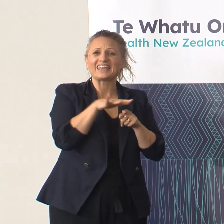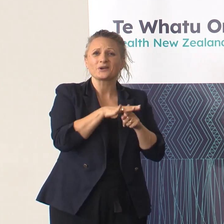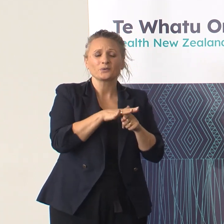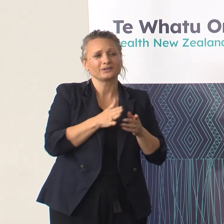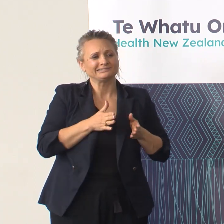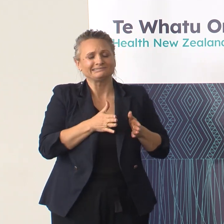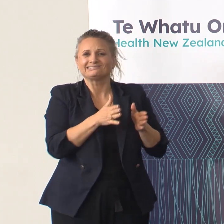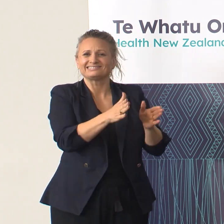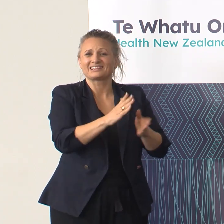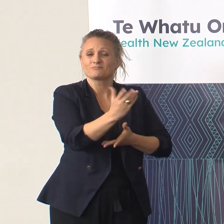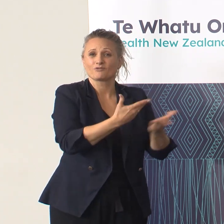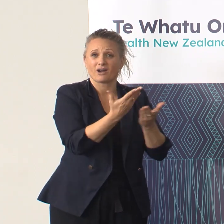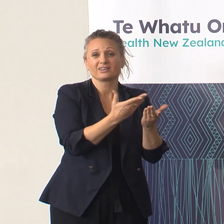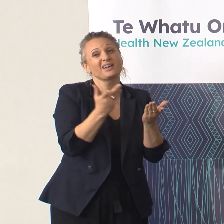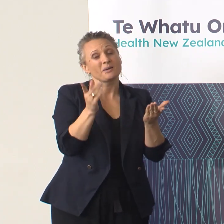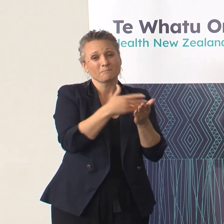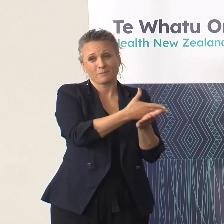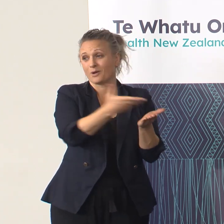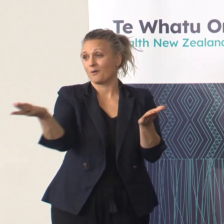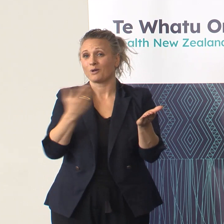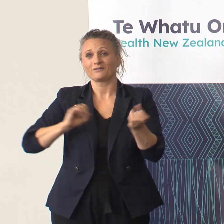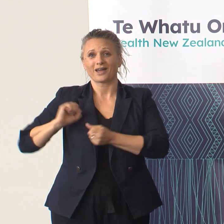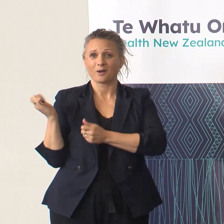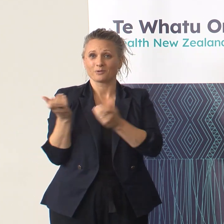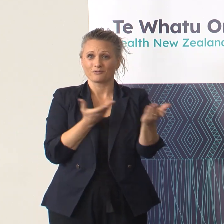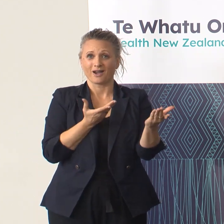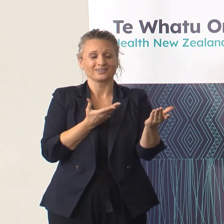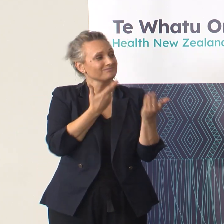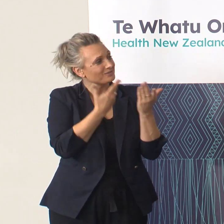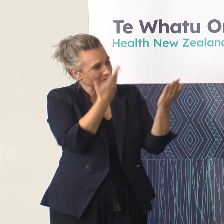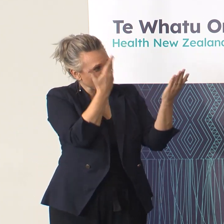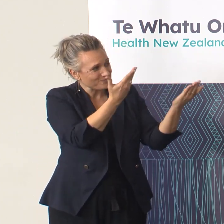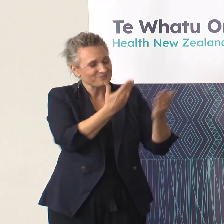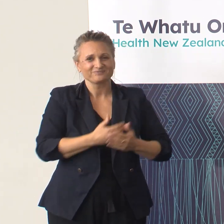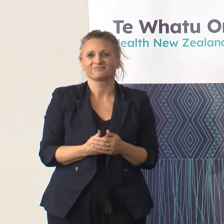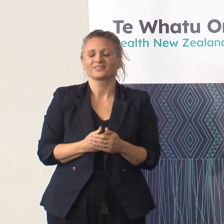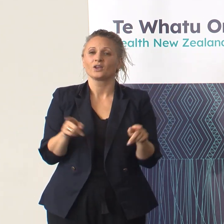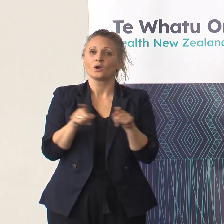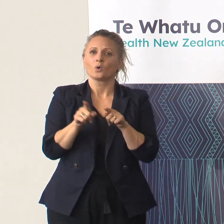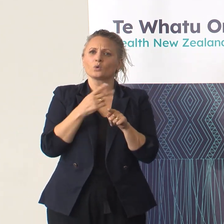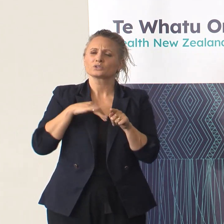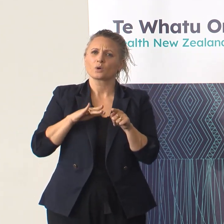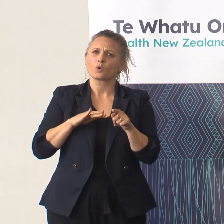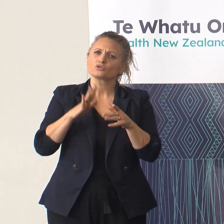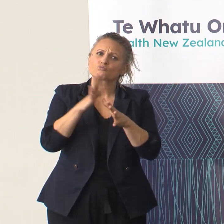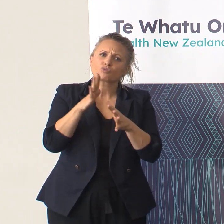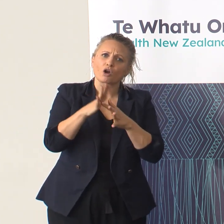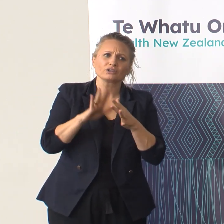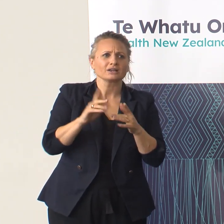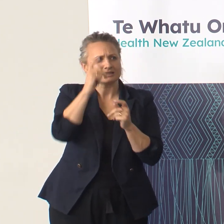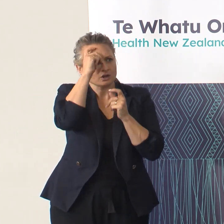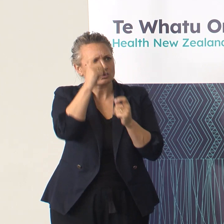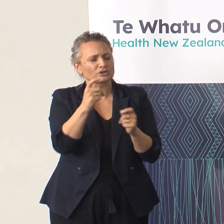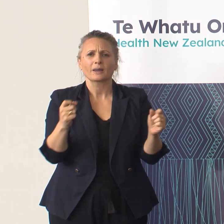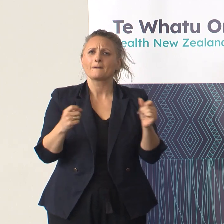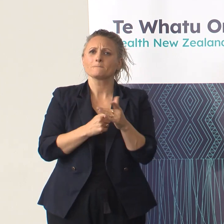but by all of our providers, as mentioned by my colleagues. I also want to reiterate and acknowledge the importance of